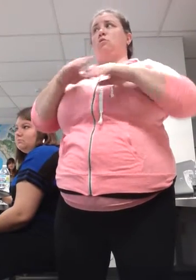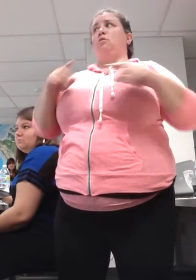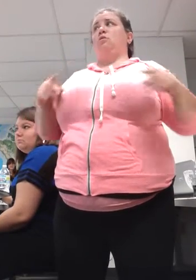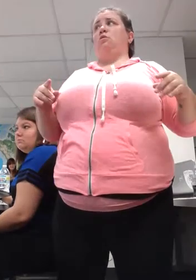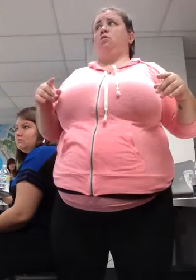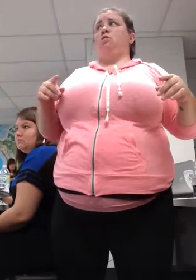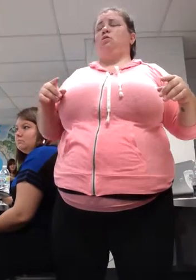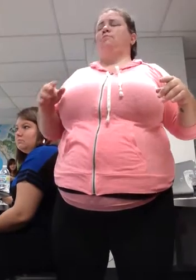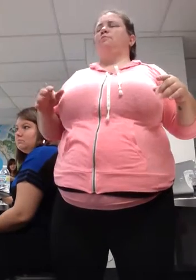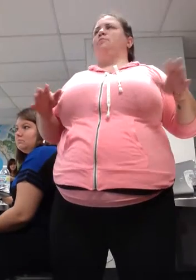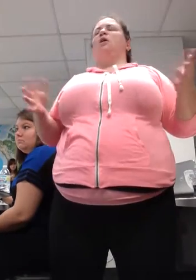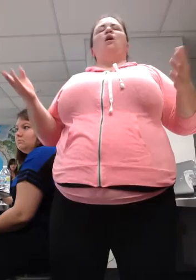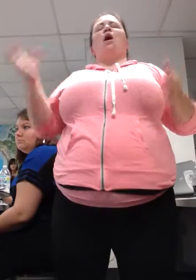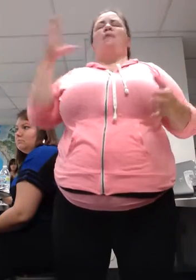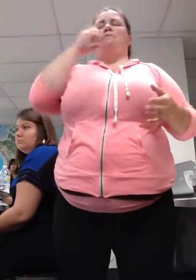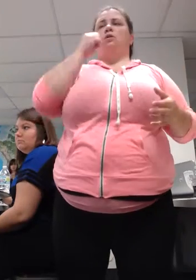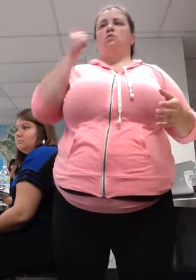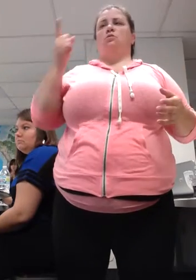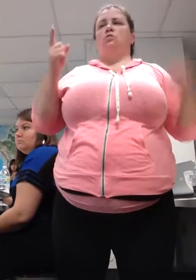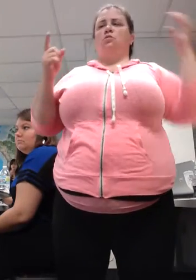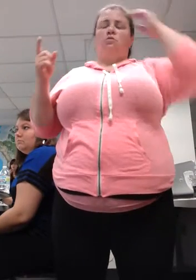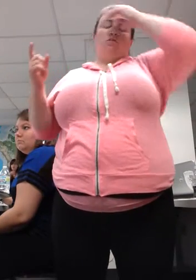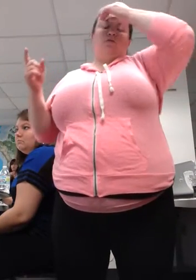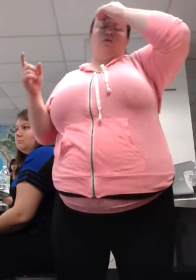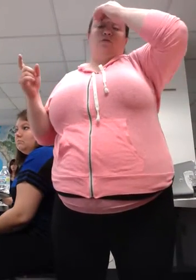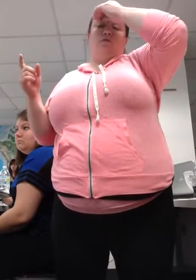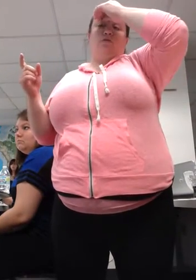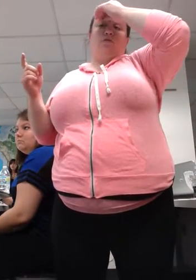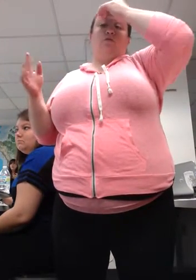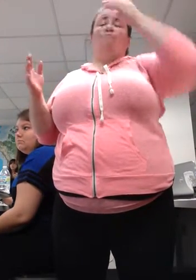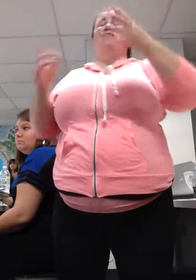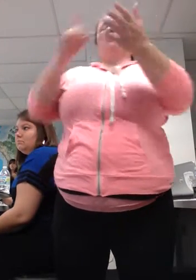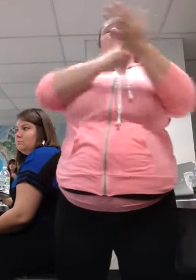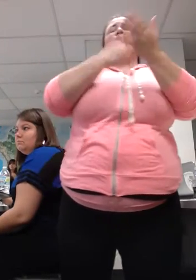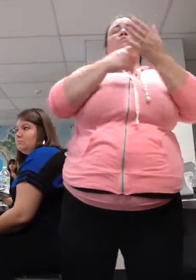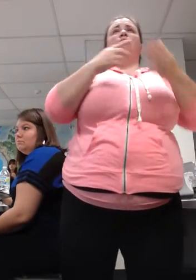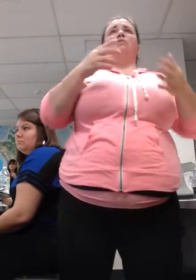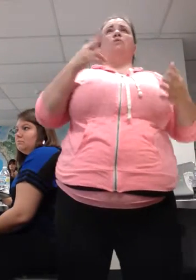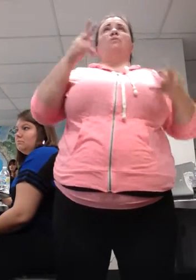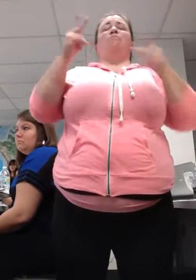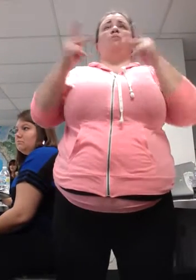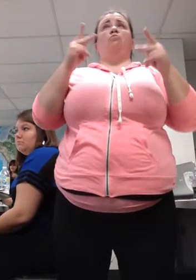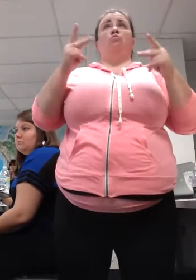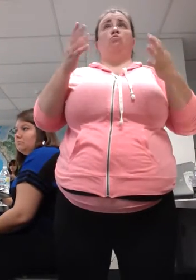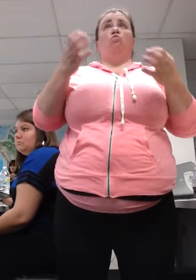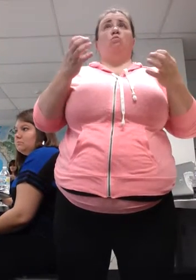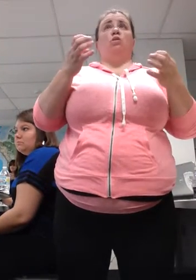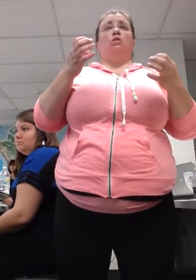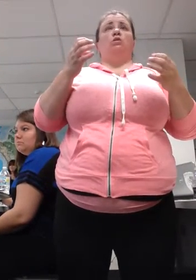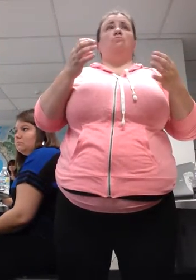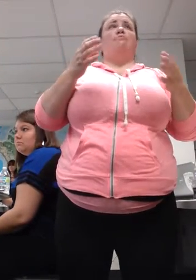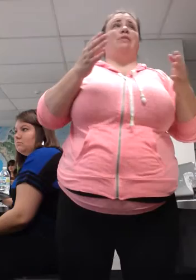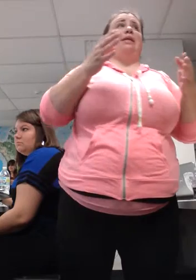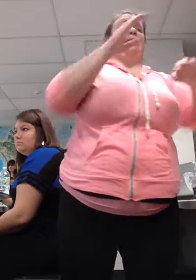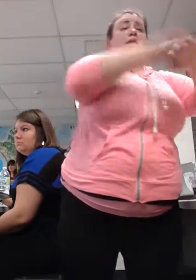people are using. So they want you to sign in an English order. They want you to copy, basically, the English that you hear.